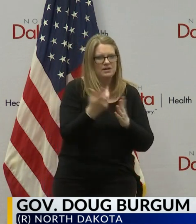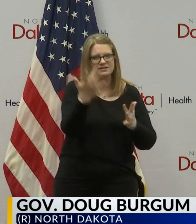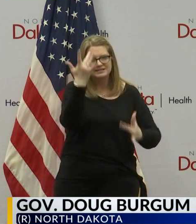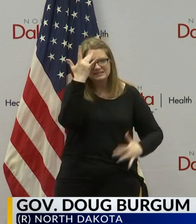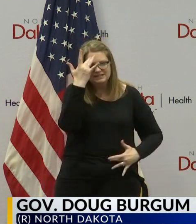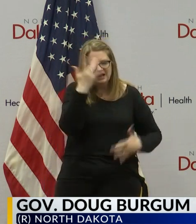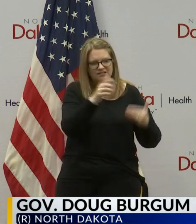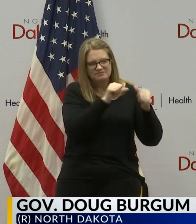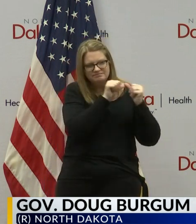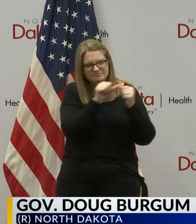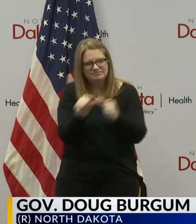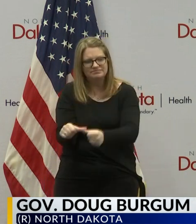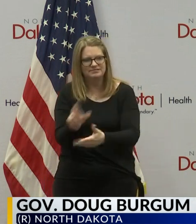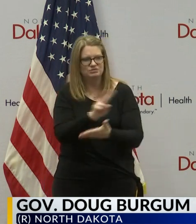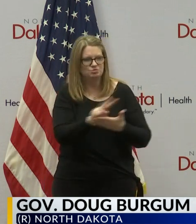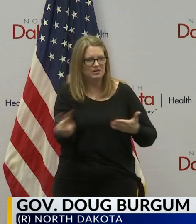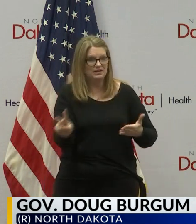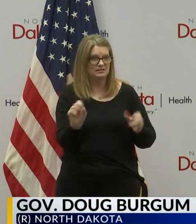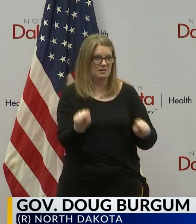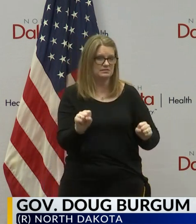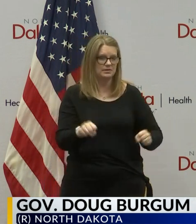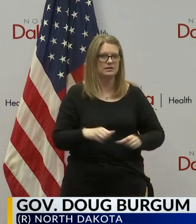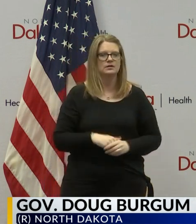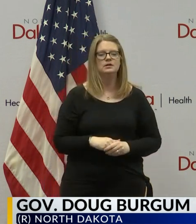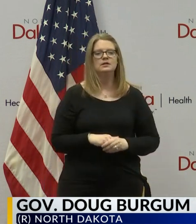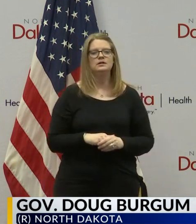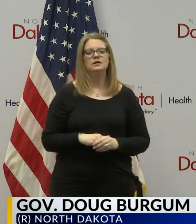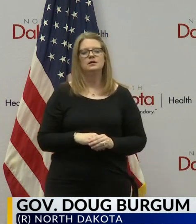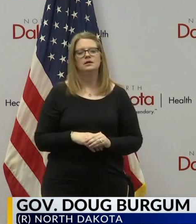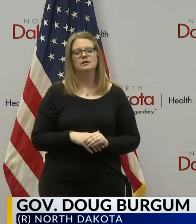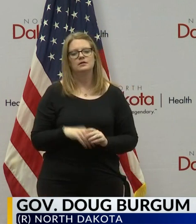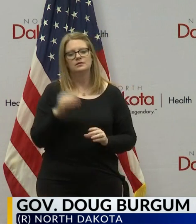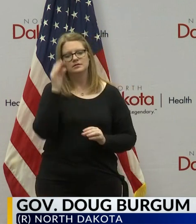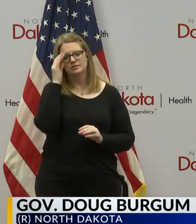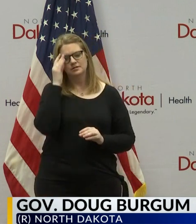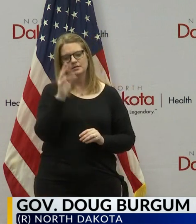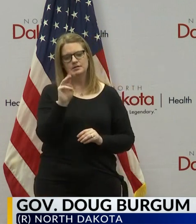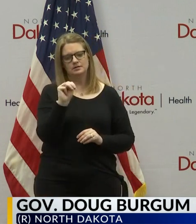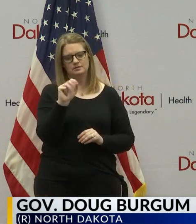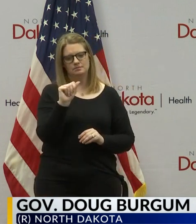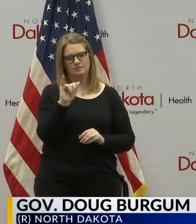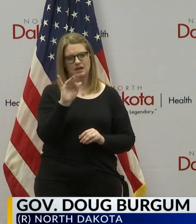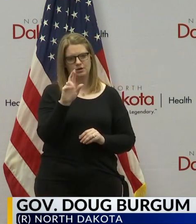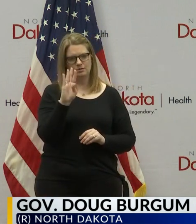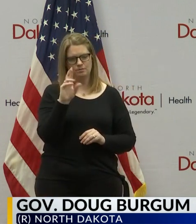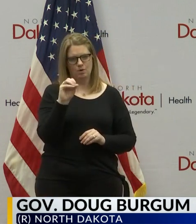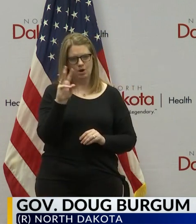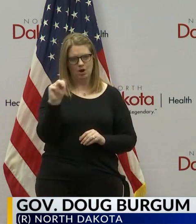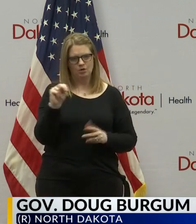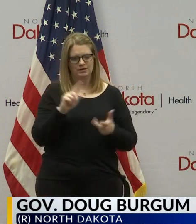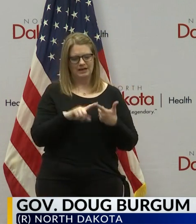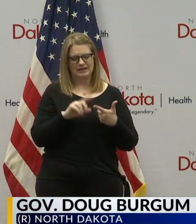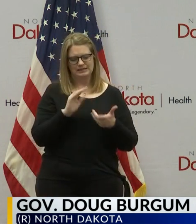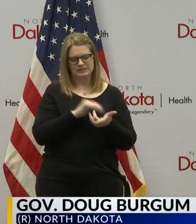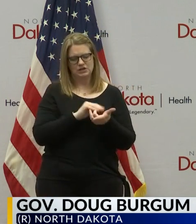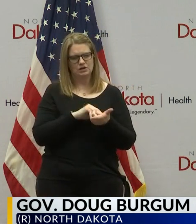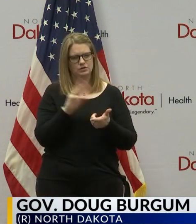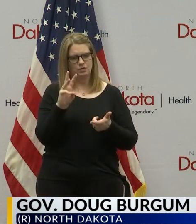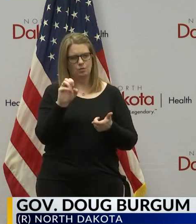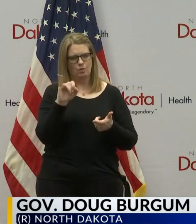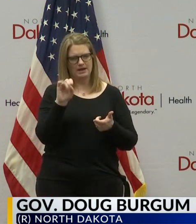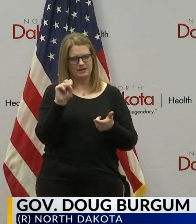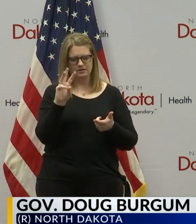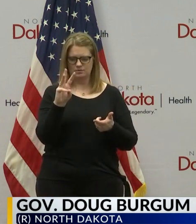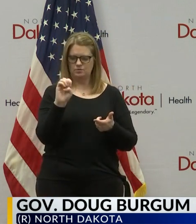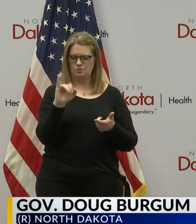We do have, you're going to hear shortly from Mayor Brown and Dr. Weiser to talk about